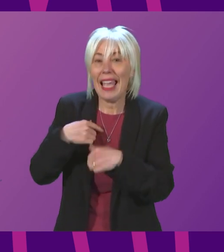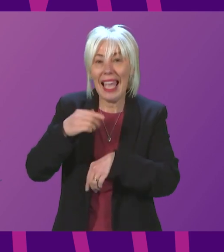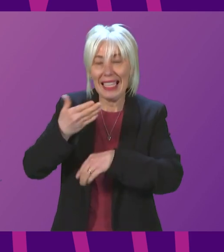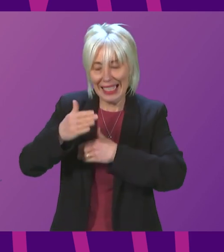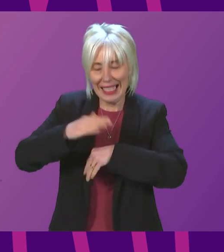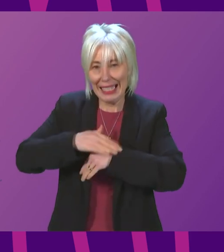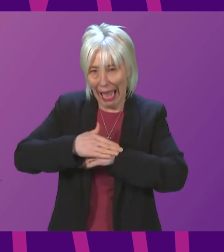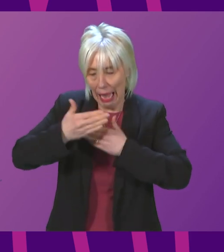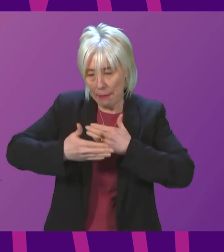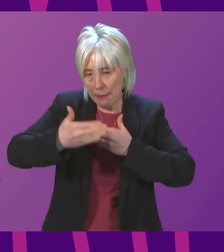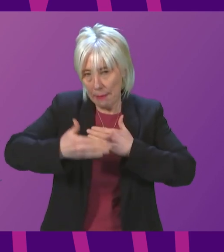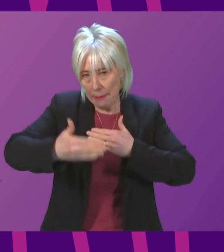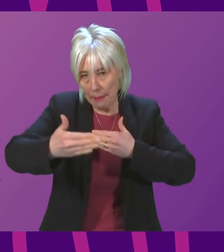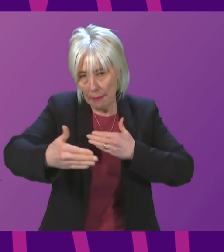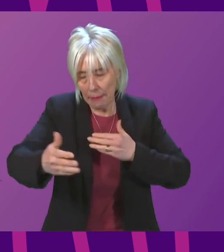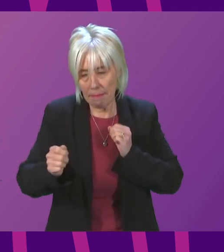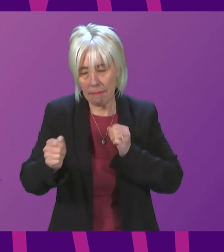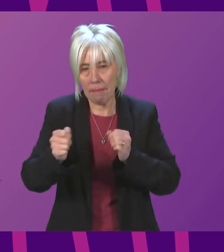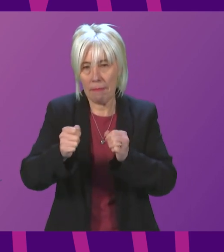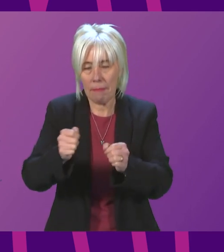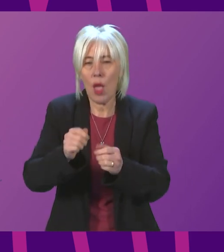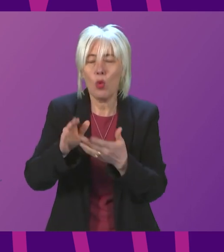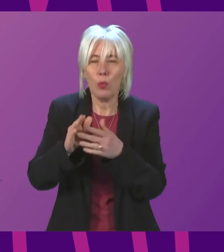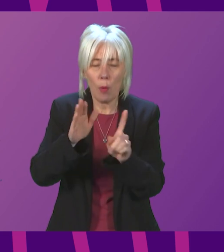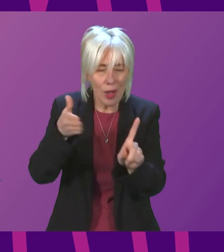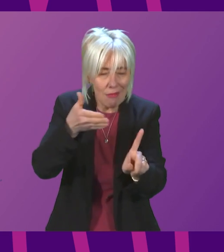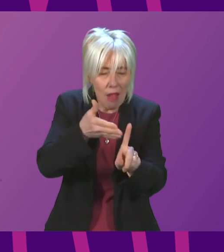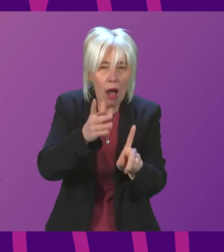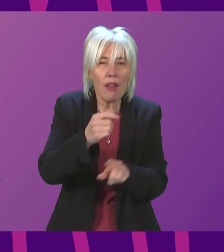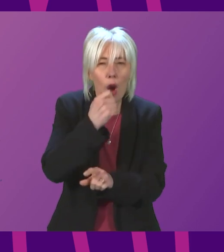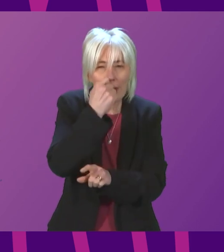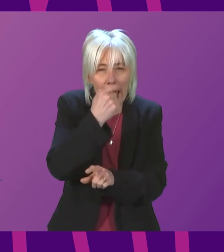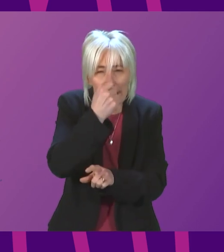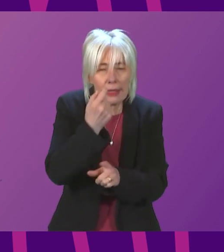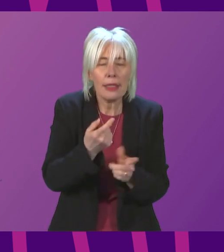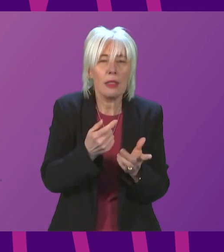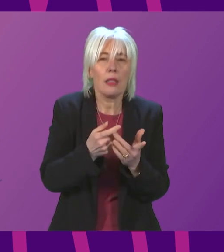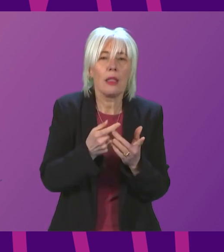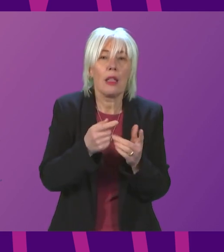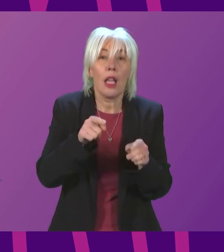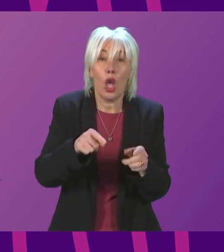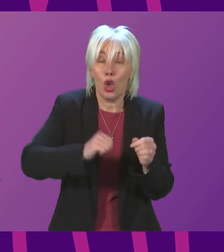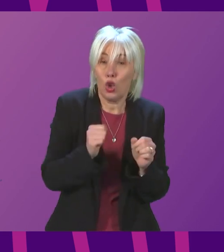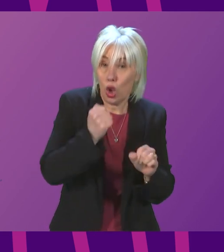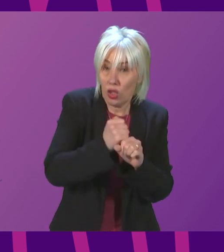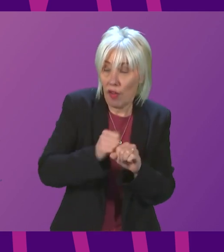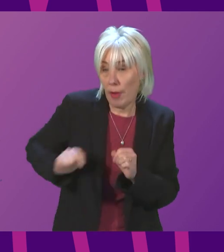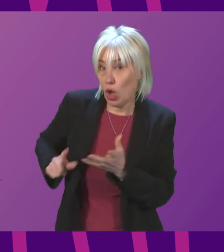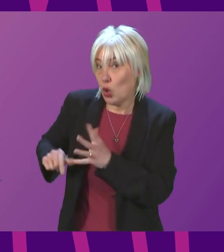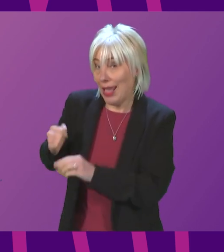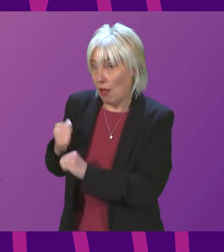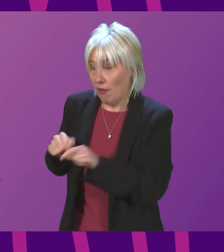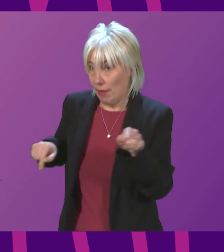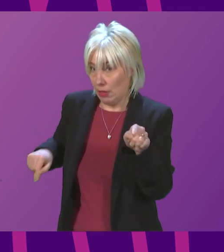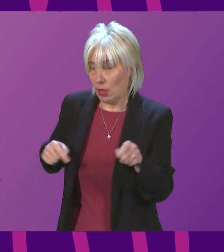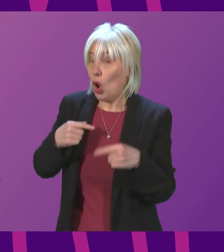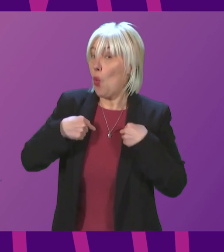time, we should move to a more targeted system of testing. The difference between the Scottish government and the UK government is we think we should do that